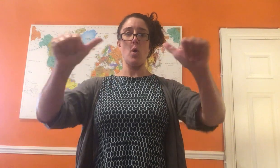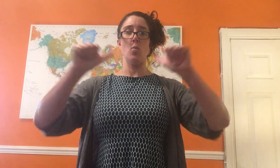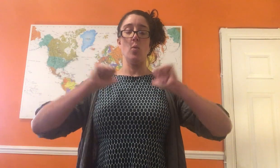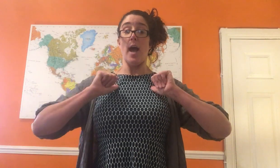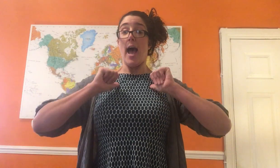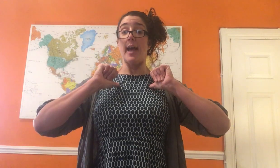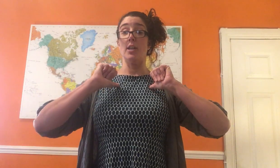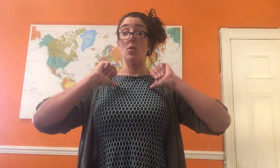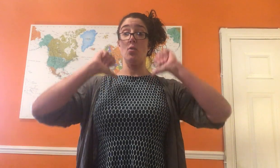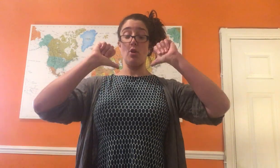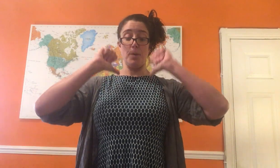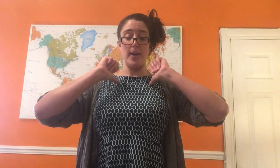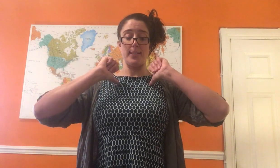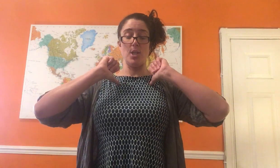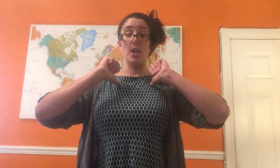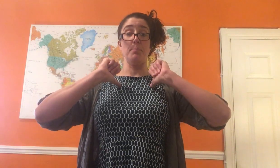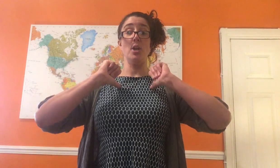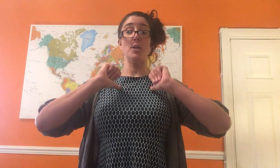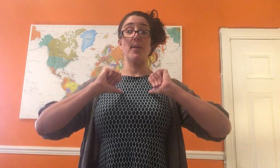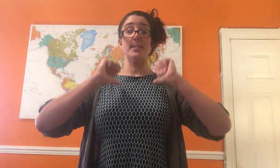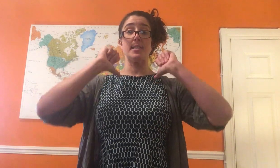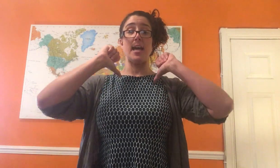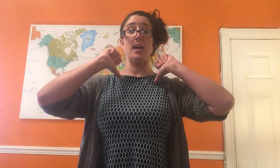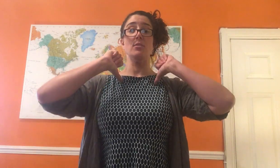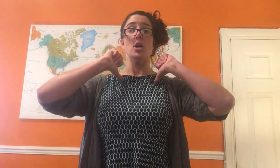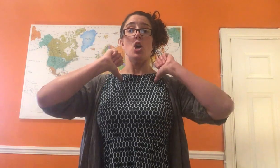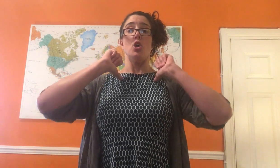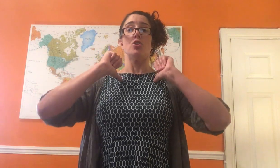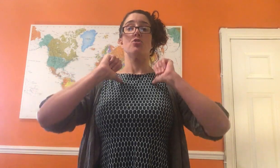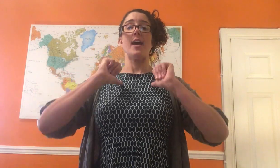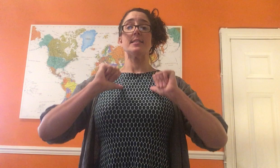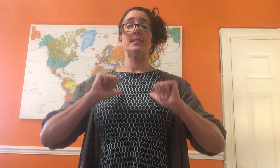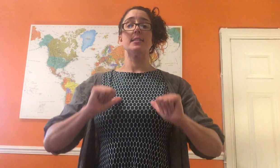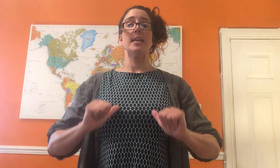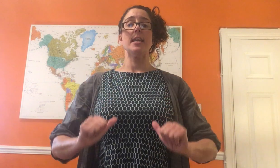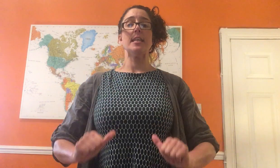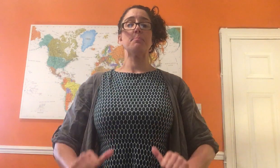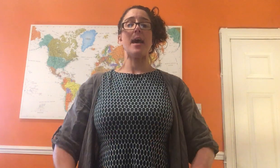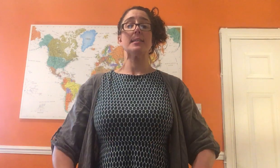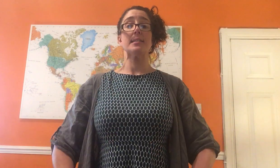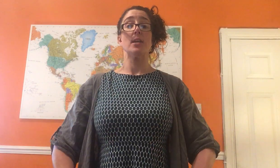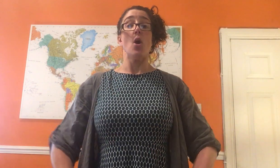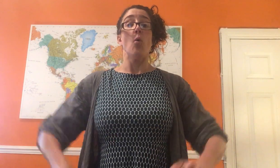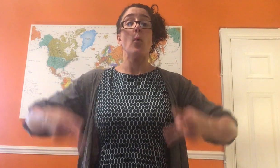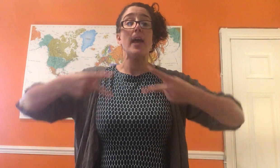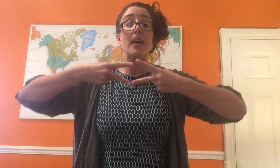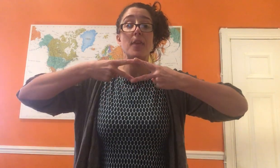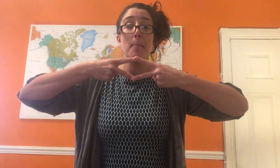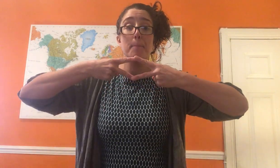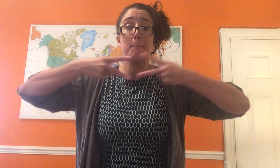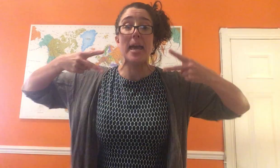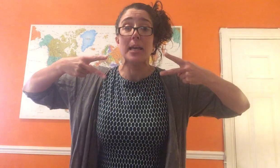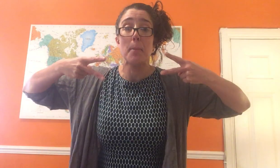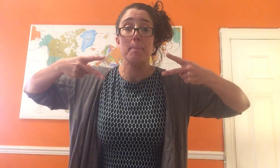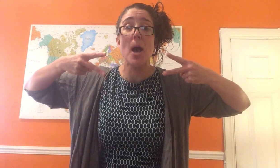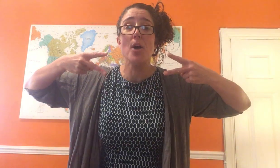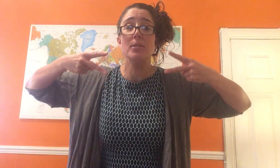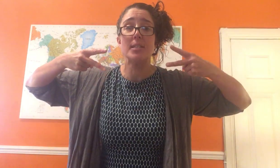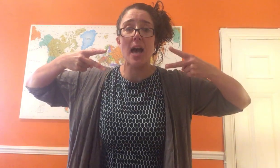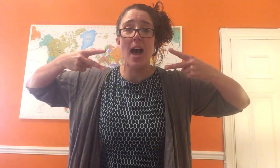woo, and you've all got your braces and you're going to pull your braces down. Dressed in his best with a big bow tie.